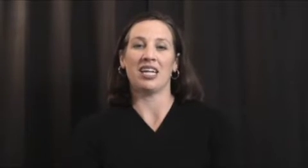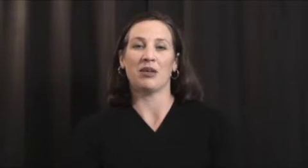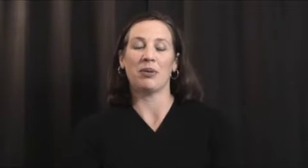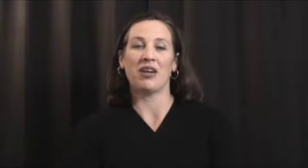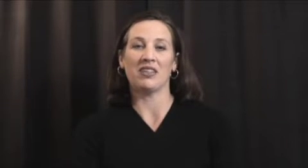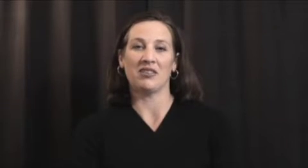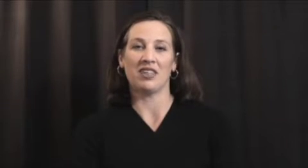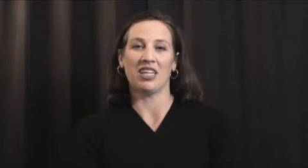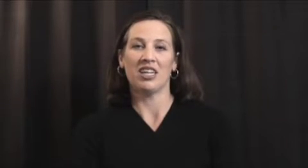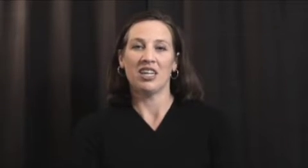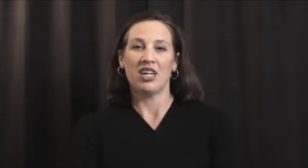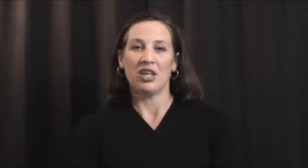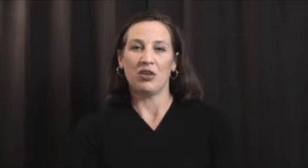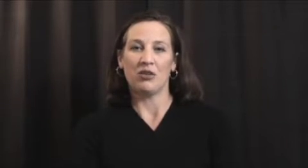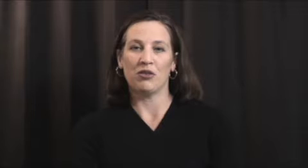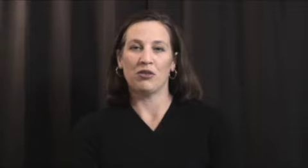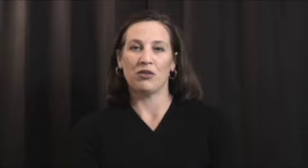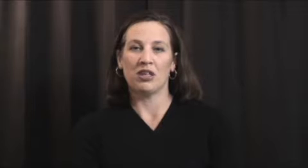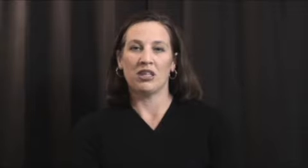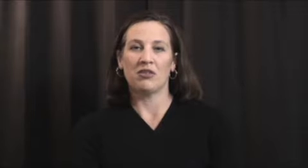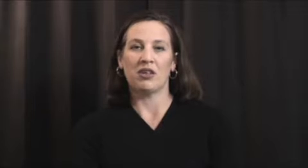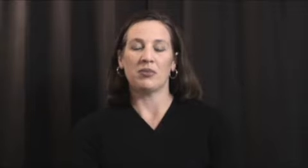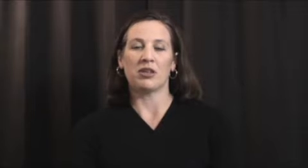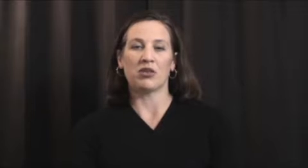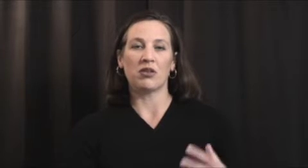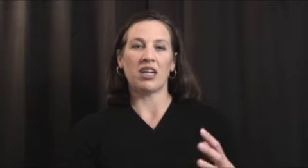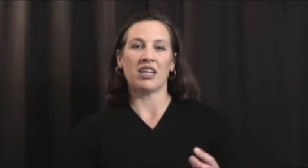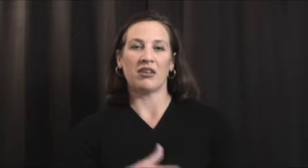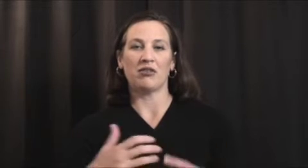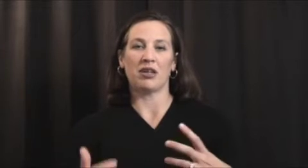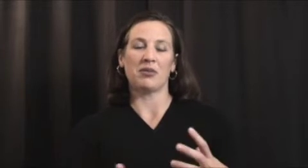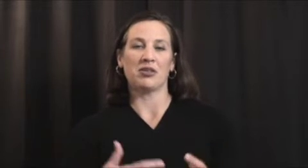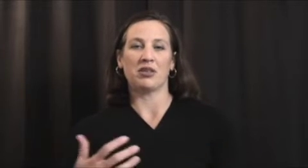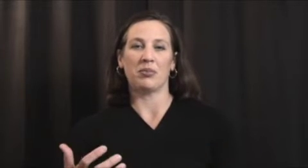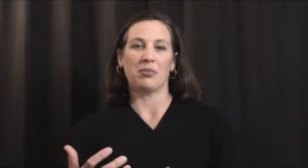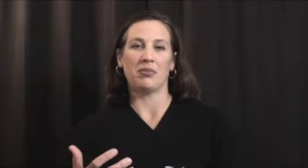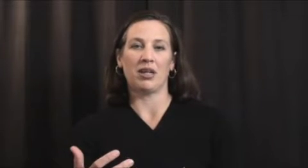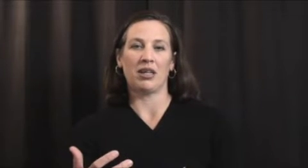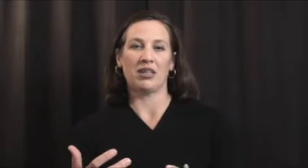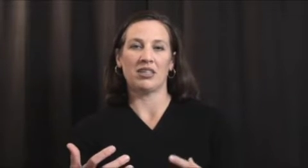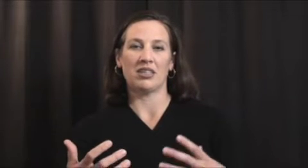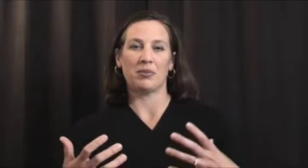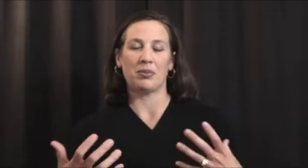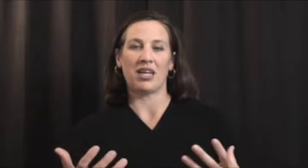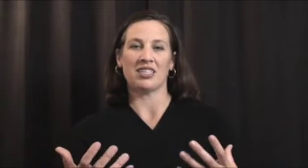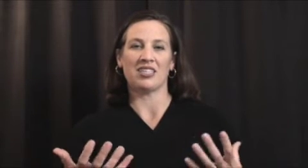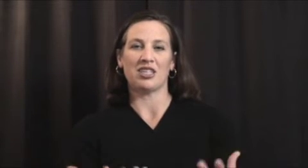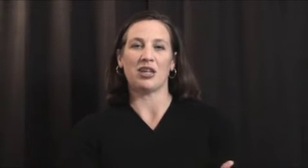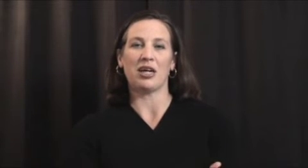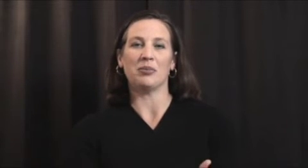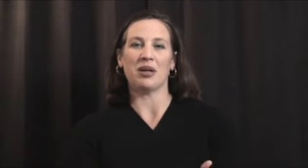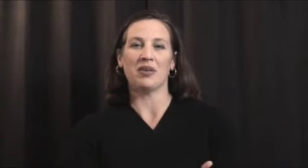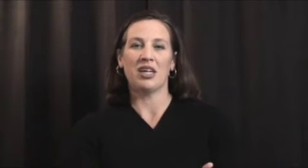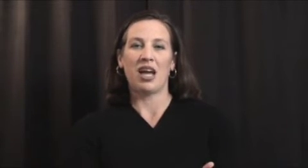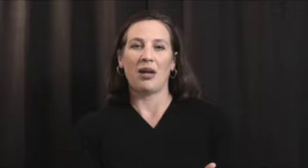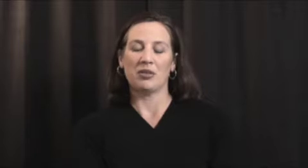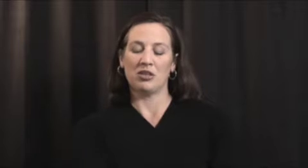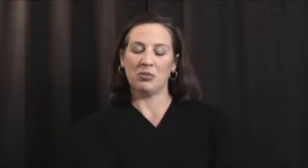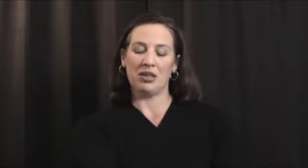and your powerlifting, you've developed a chronic inflammatory process in your elbow. I'm assuming